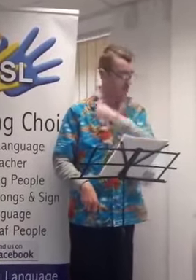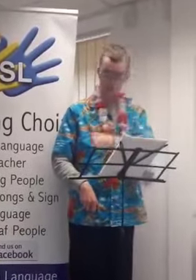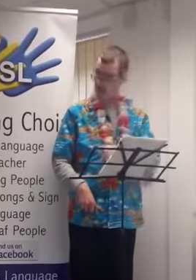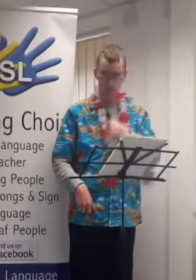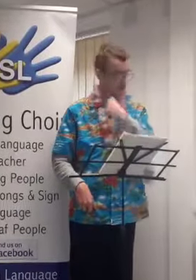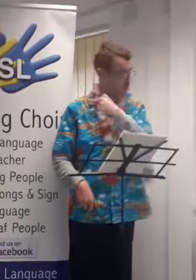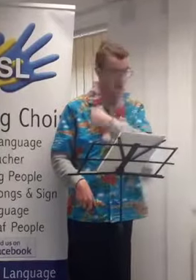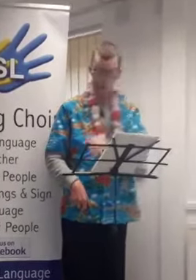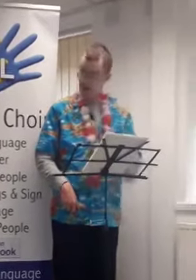world